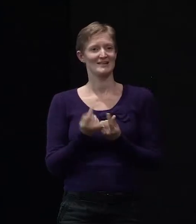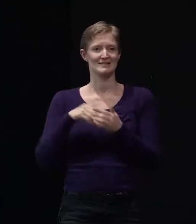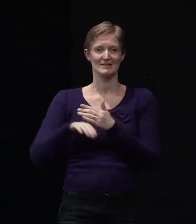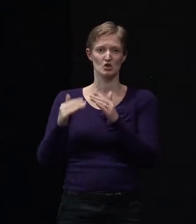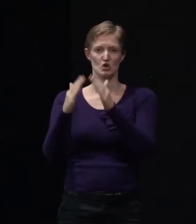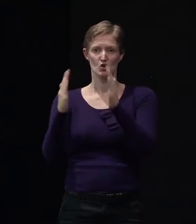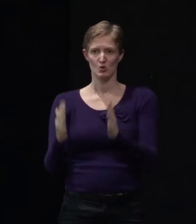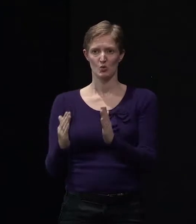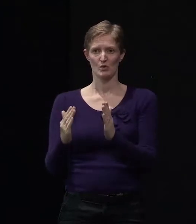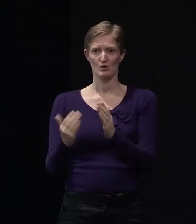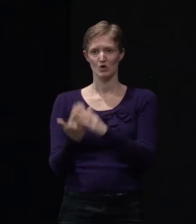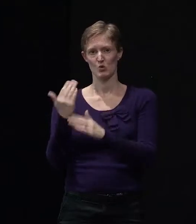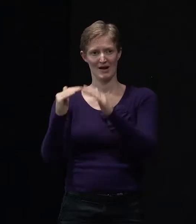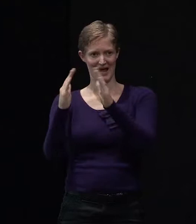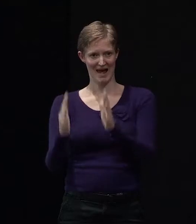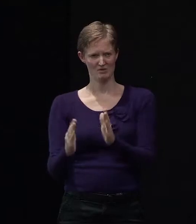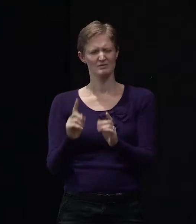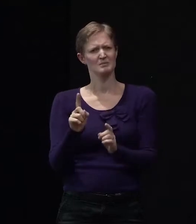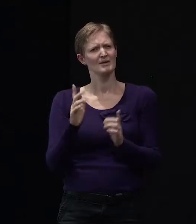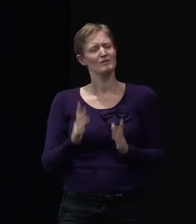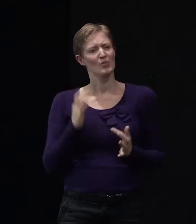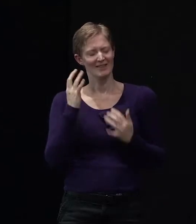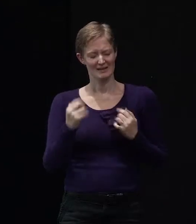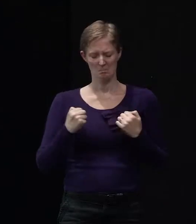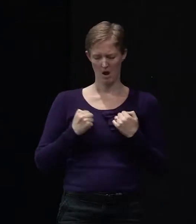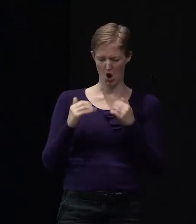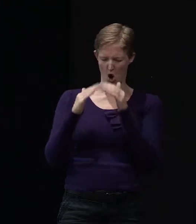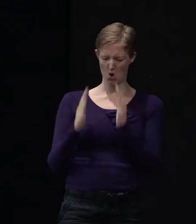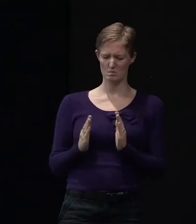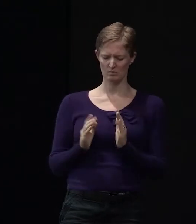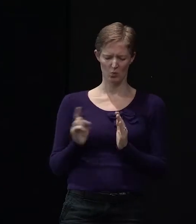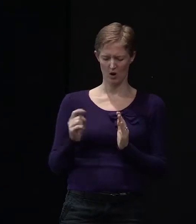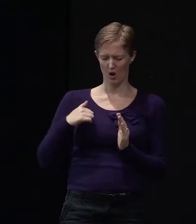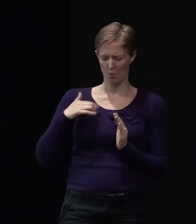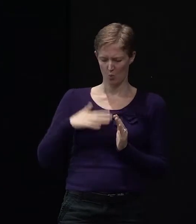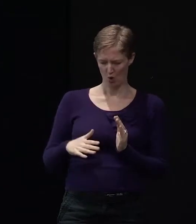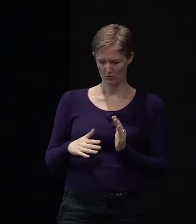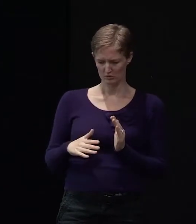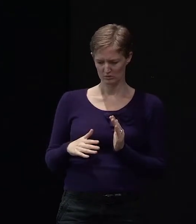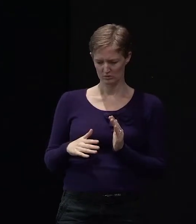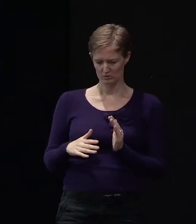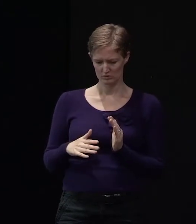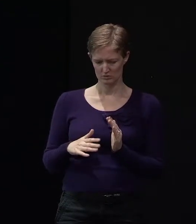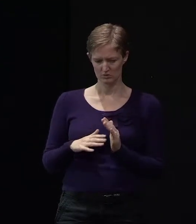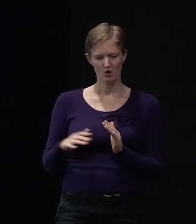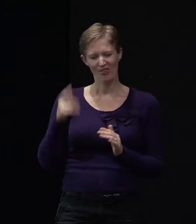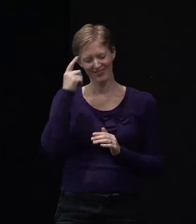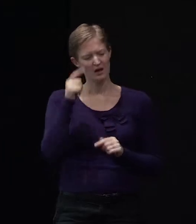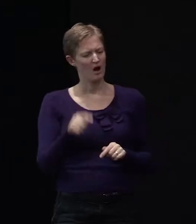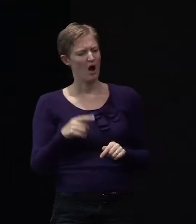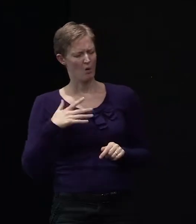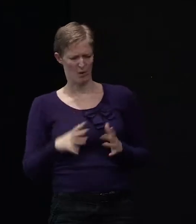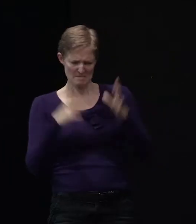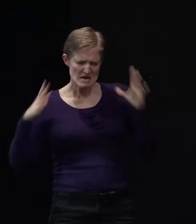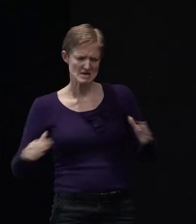carefully about what you want out of your house and not be guided into thinking, well, we need to just really have a very